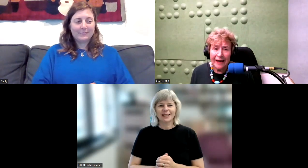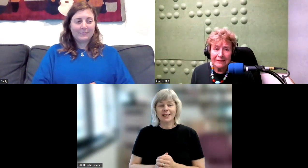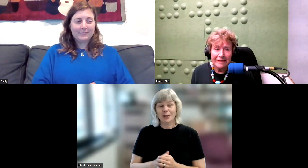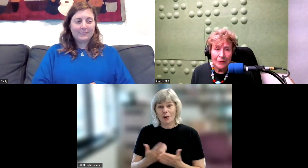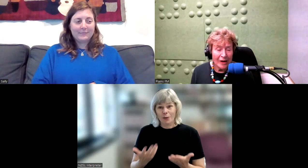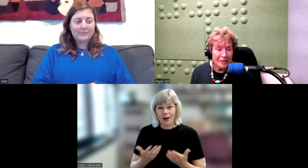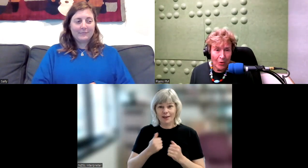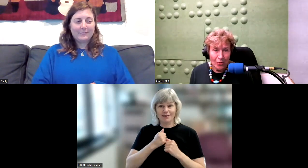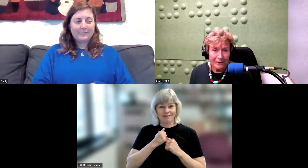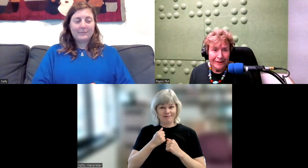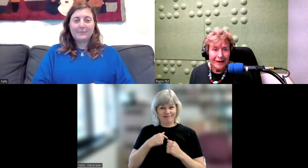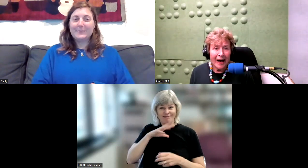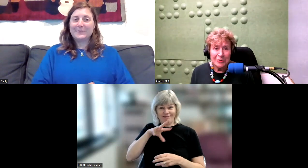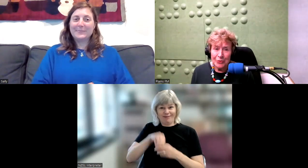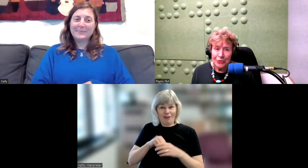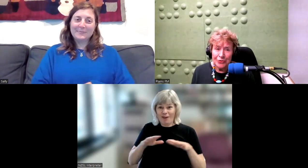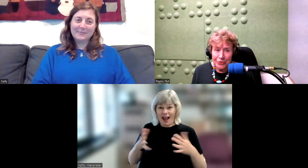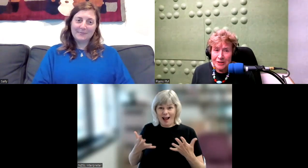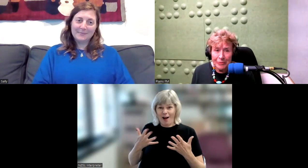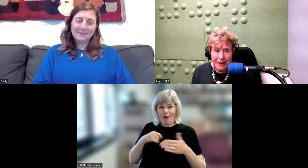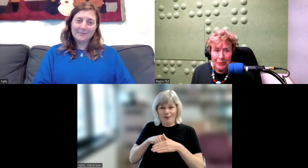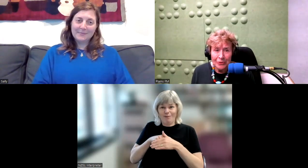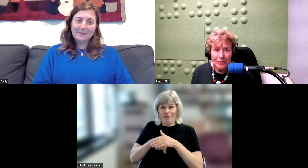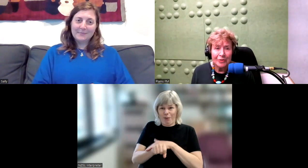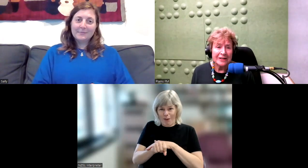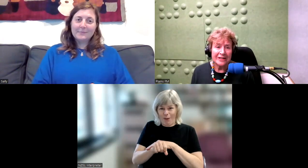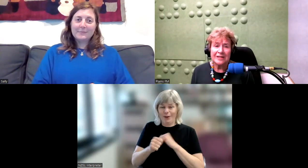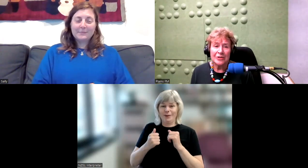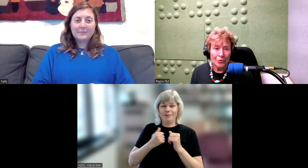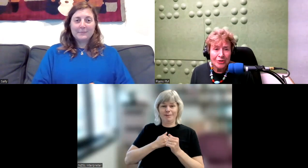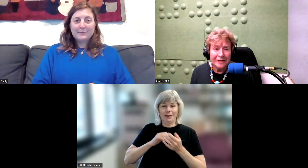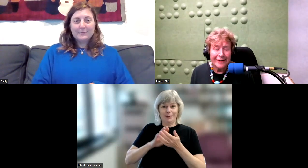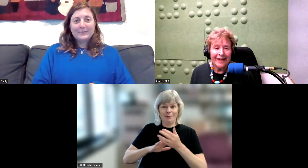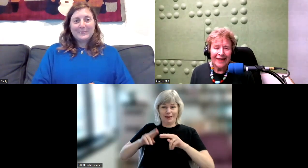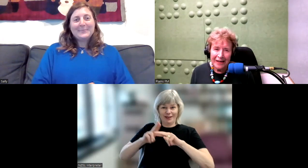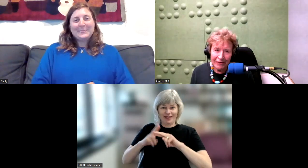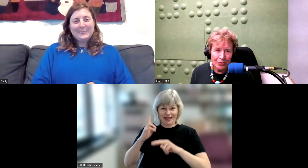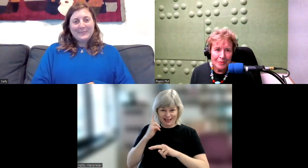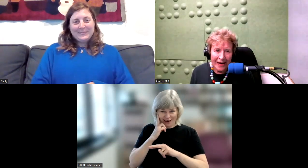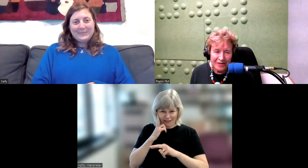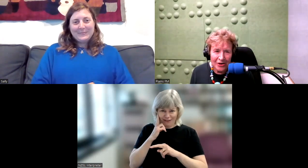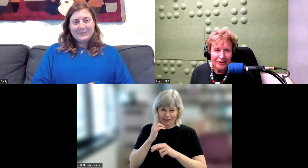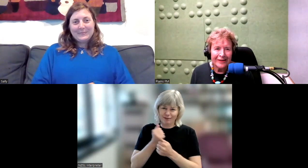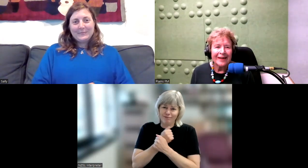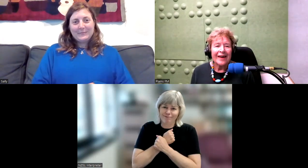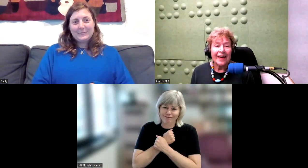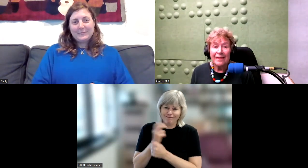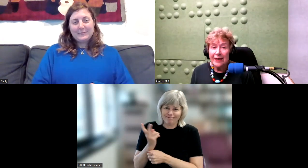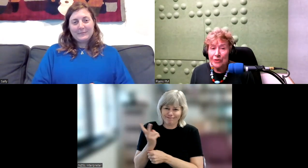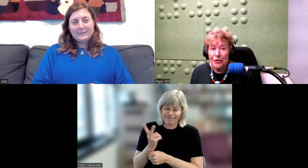when I was born. I was born to two deaf people whom I just adored. They're now, course, passed on. And they were